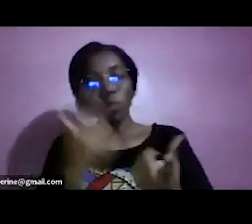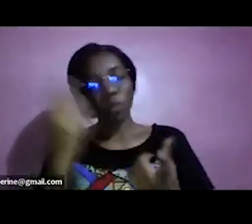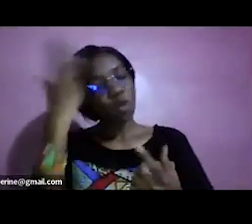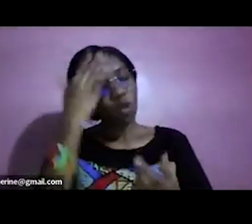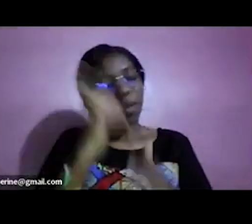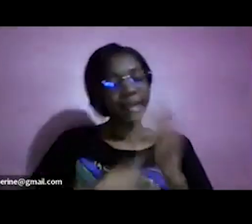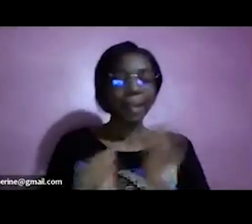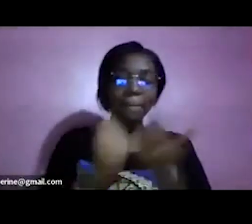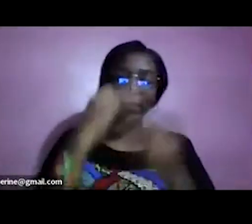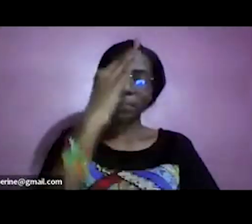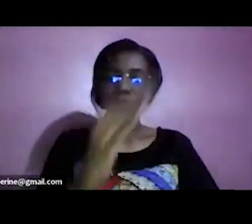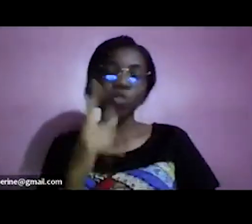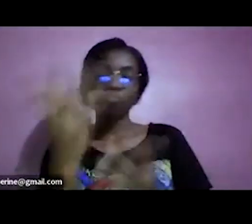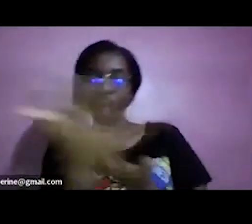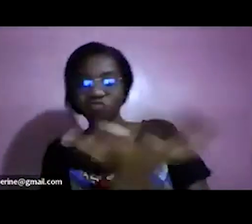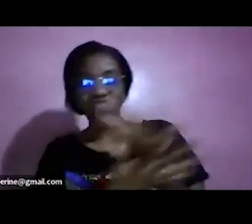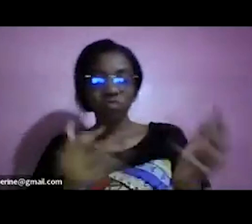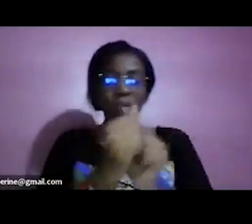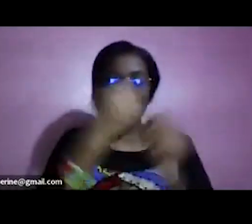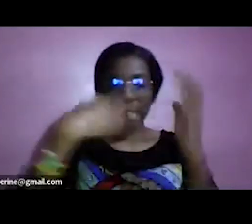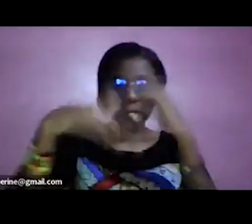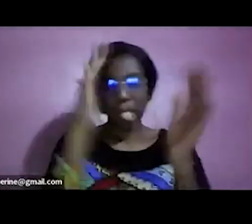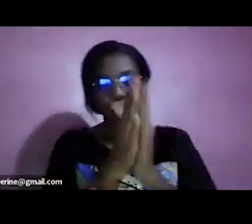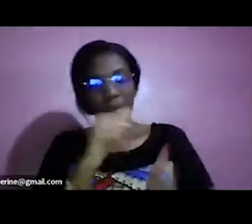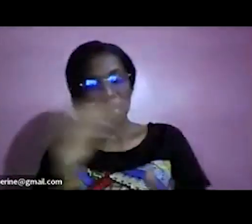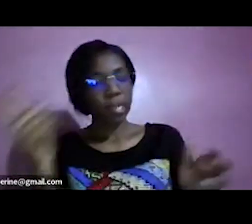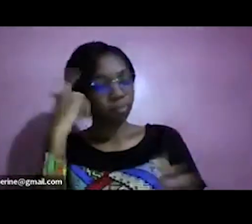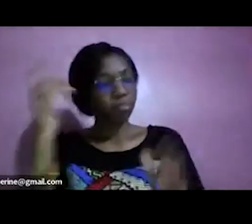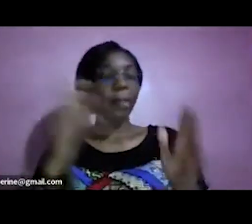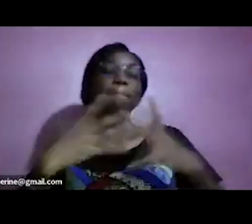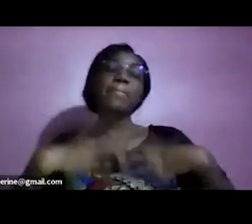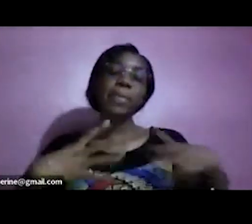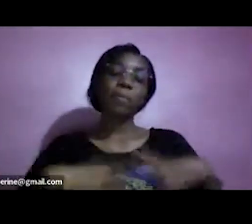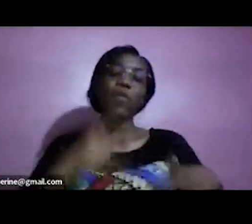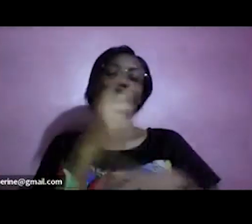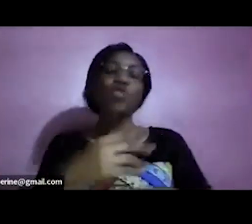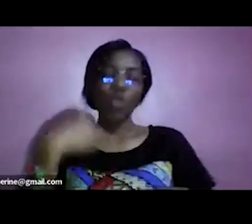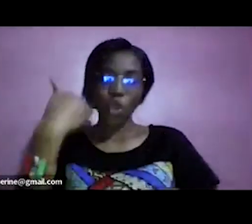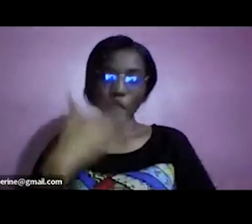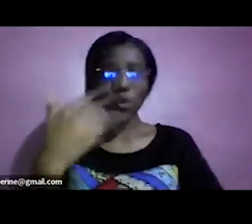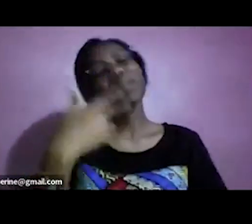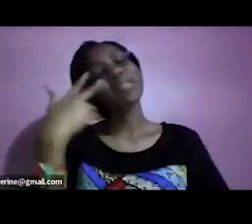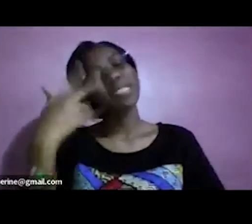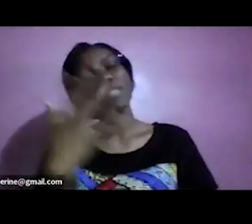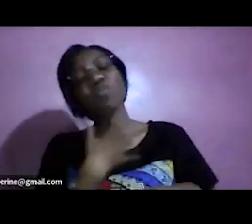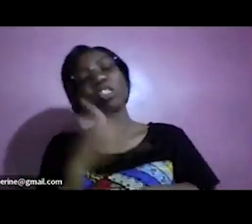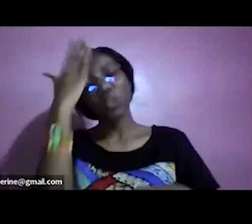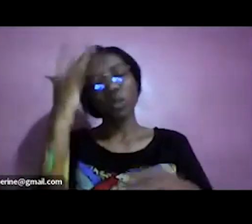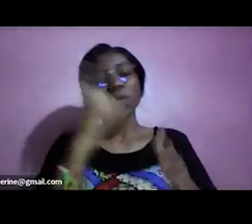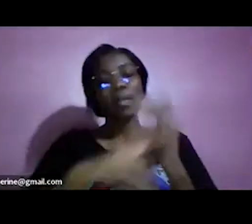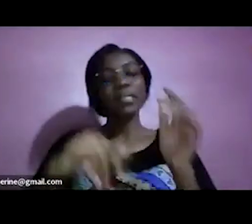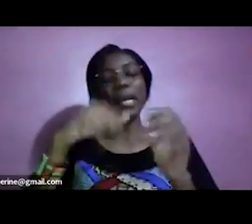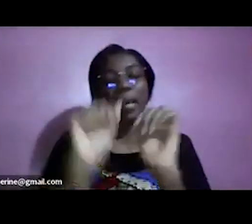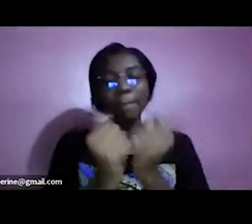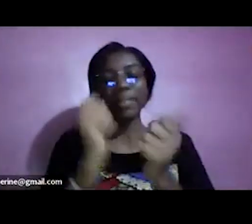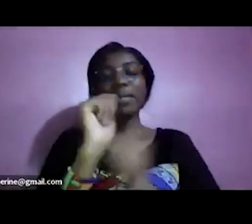get to interact with other professionals and like-minded people uh please be on the lookout for next activities that are coming out on at